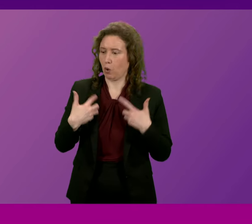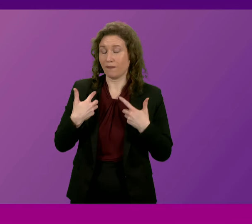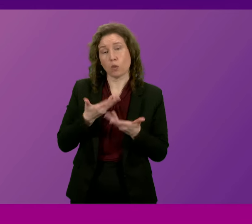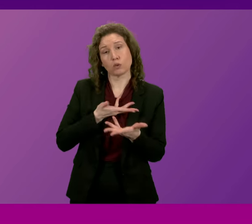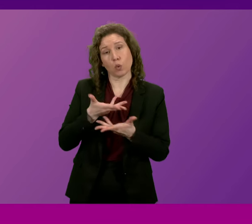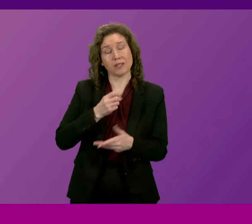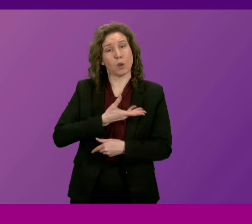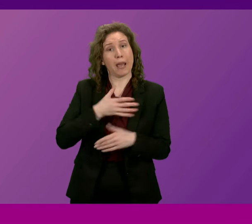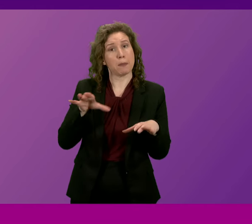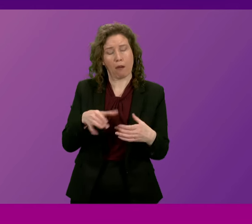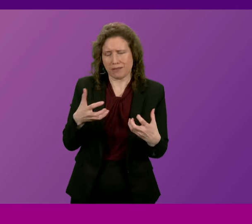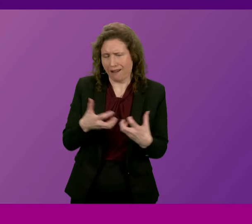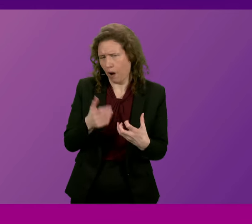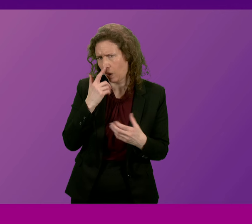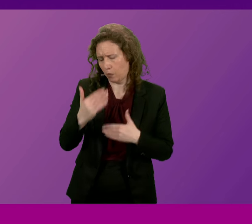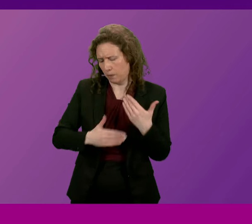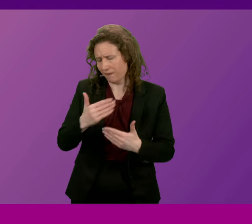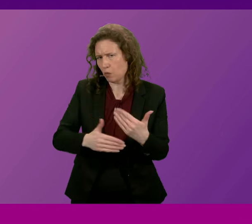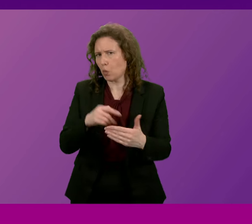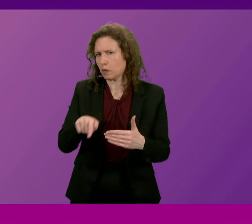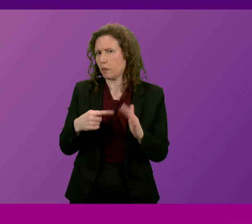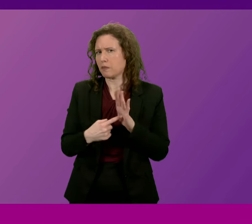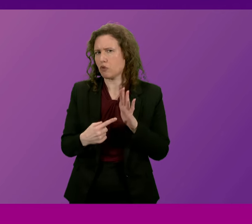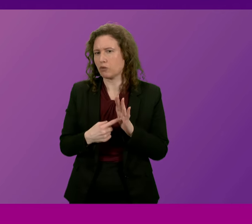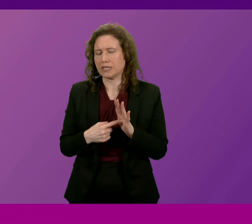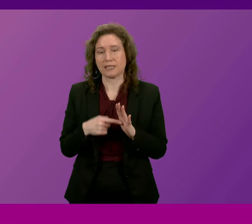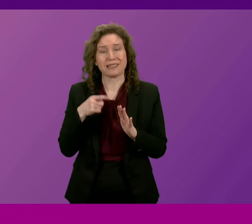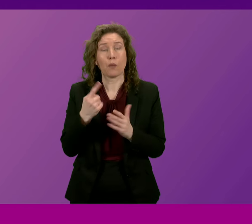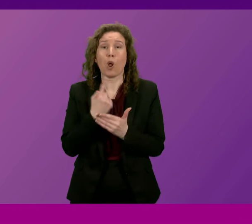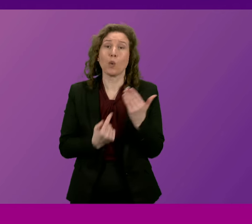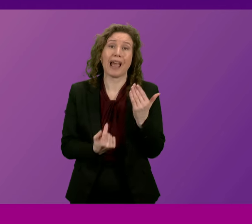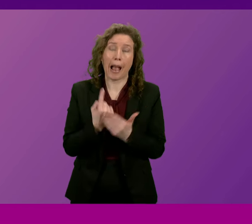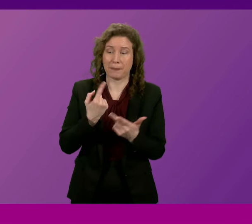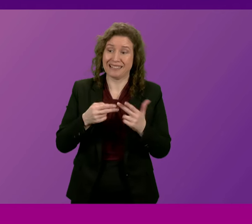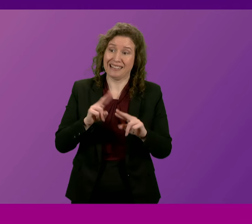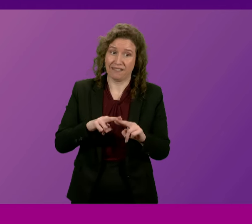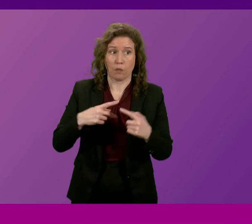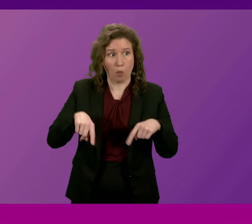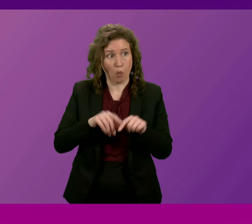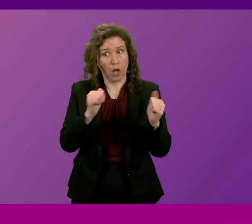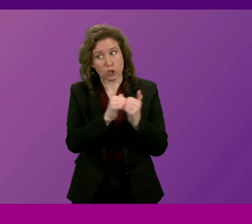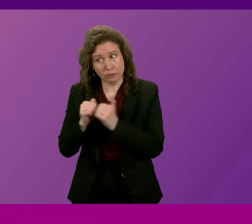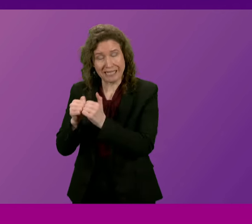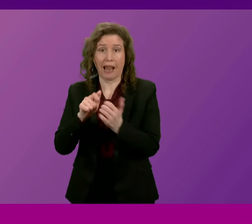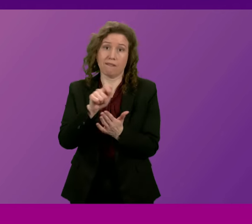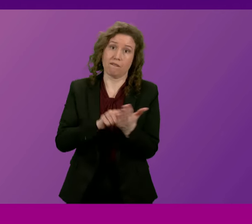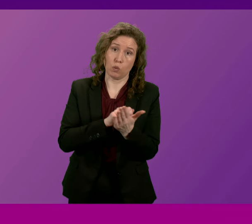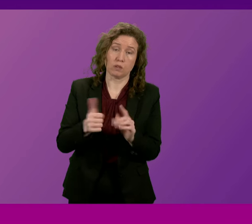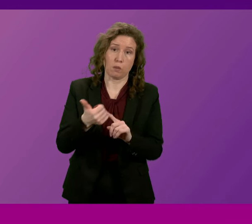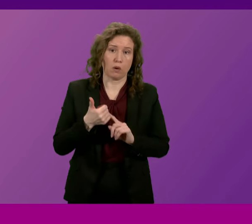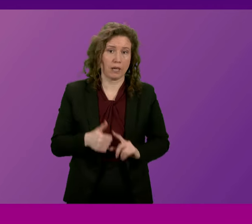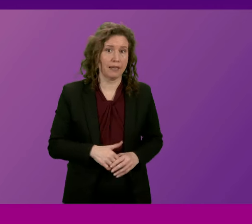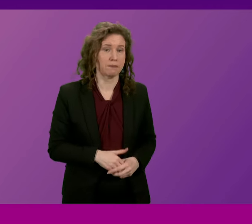Party about how we might be able to take forward some of these priorities which will only happen if there are enough votes in Parliament to support the Government's budget.